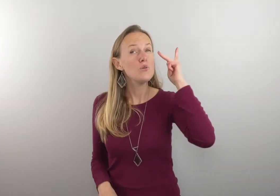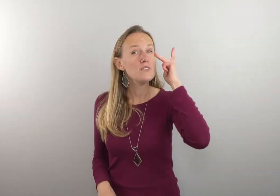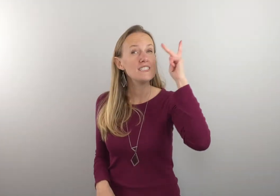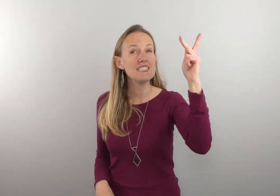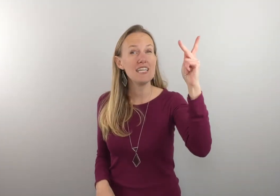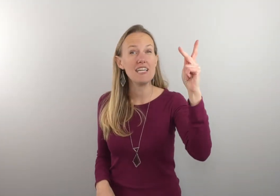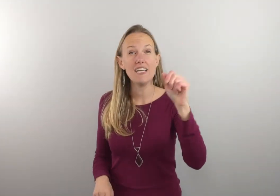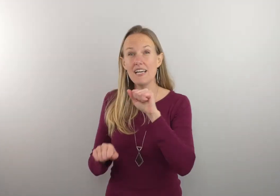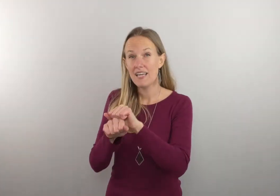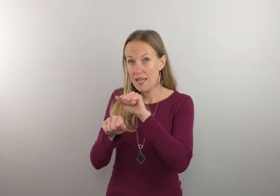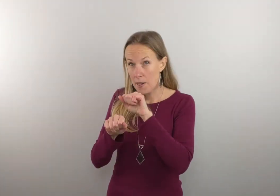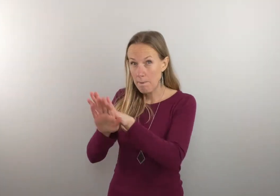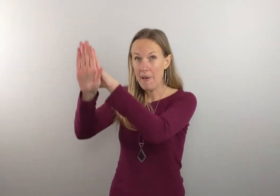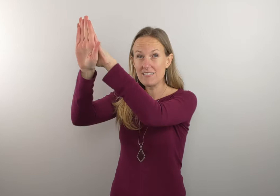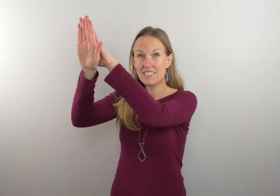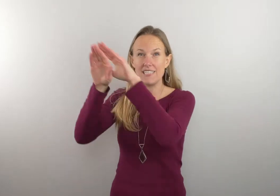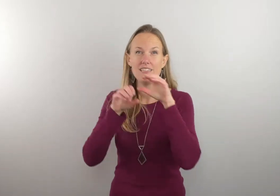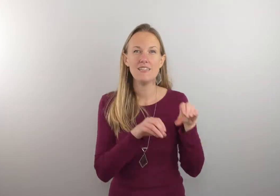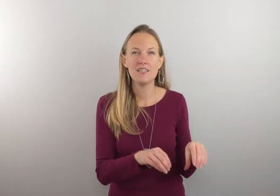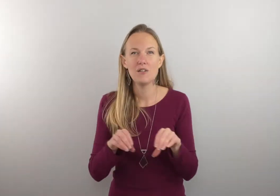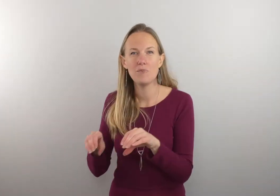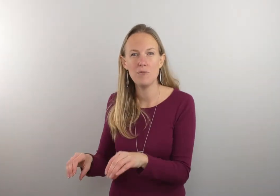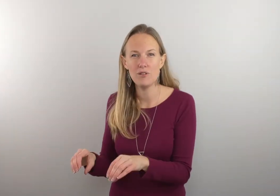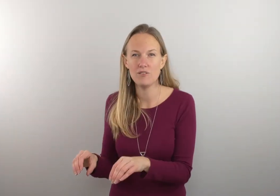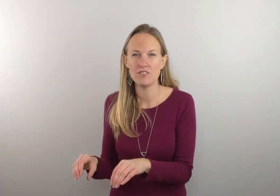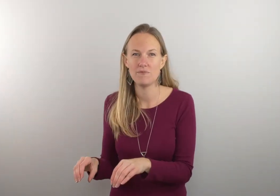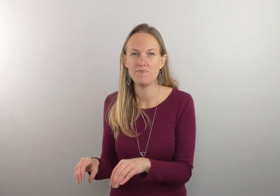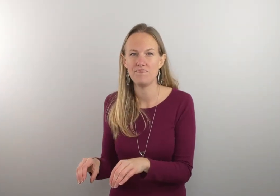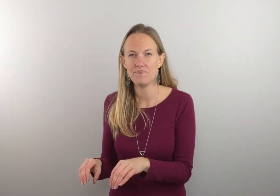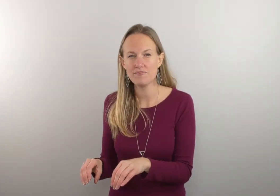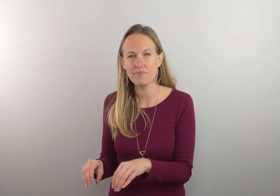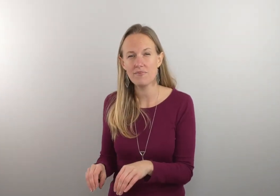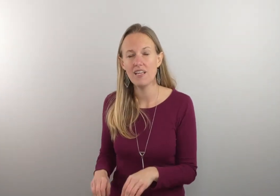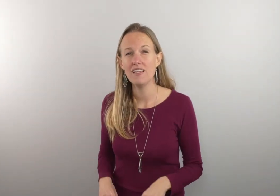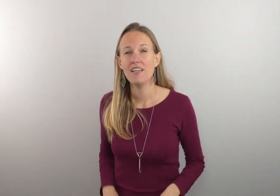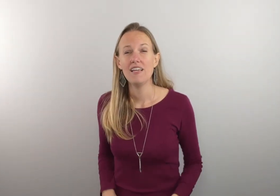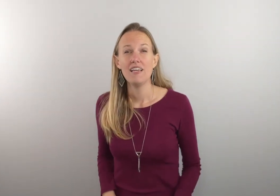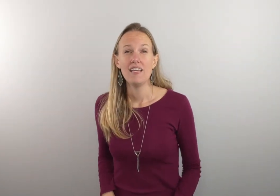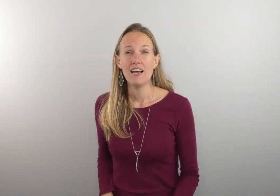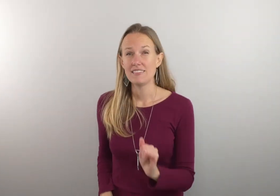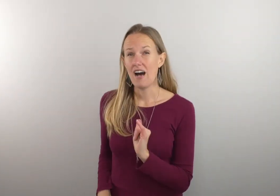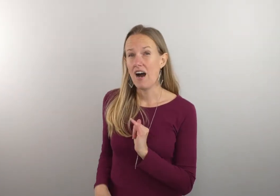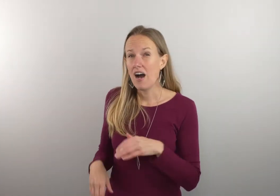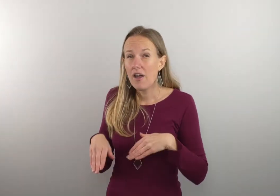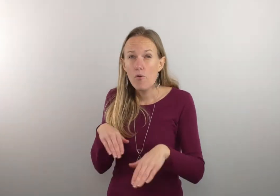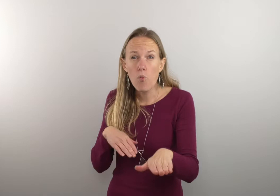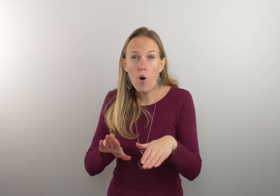see mountain moved I walk